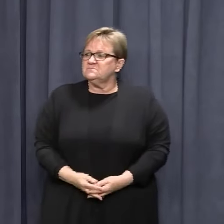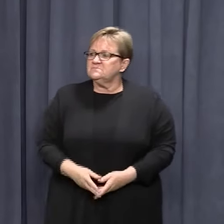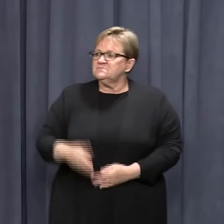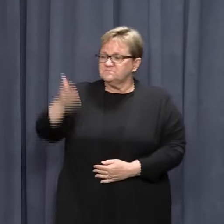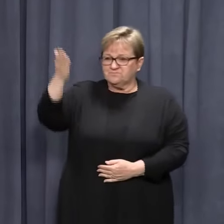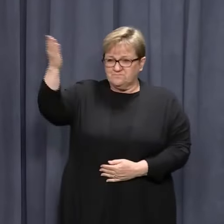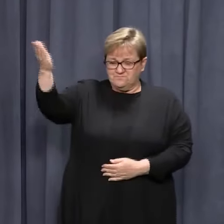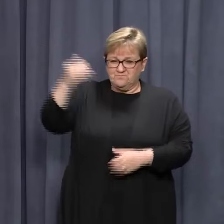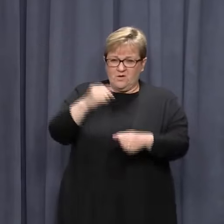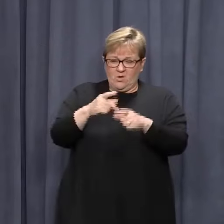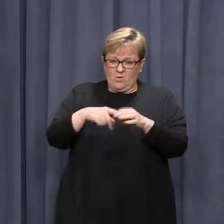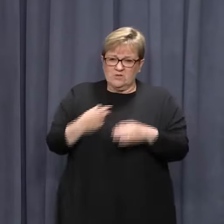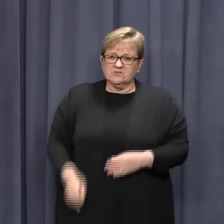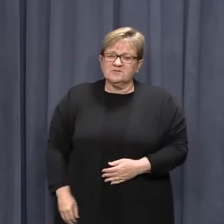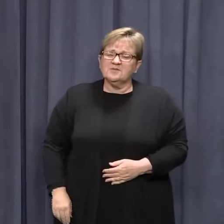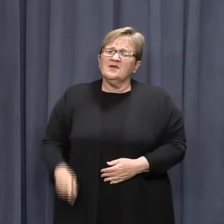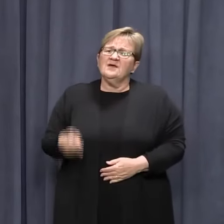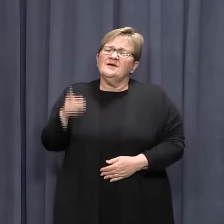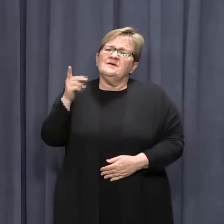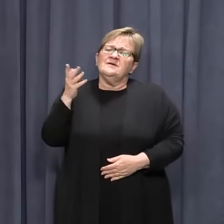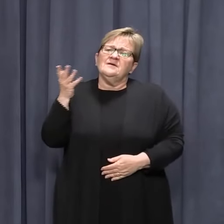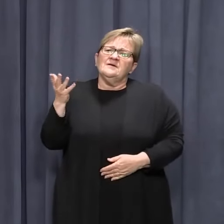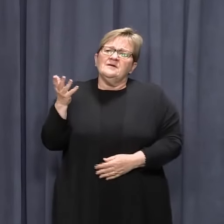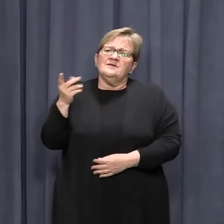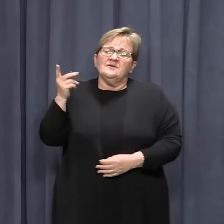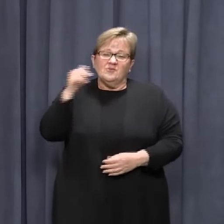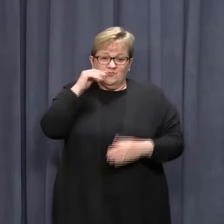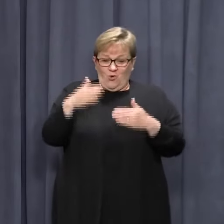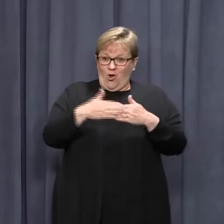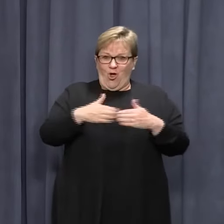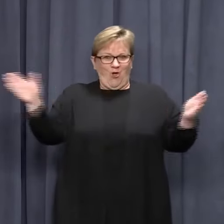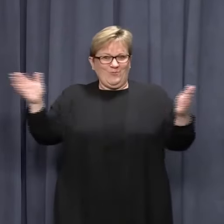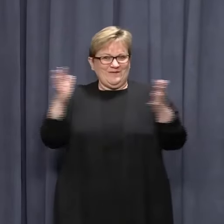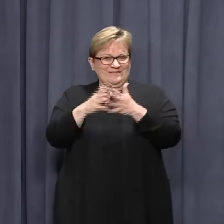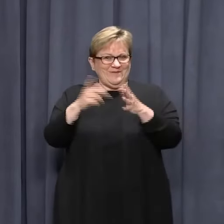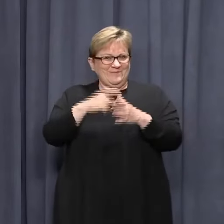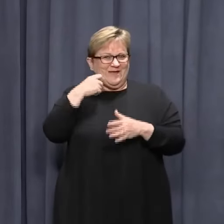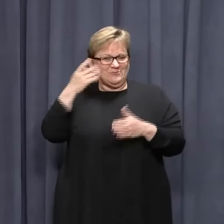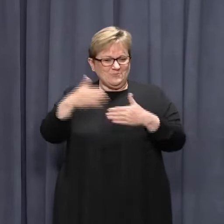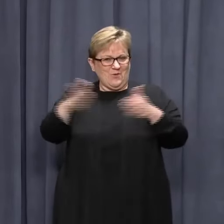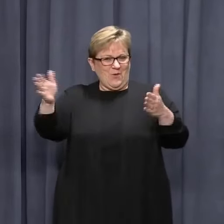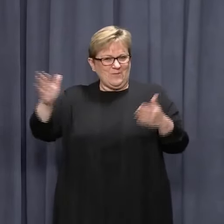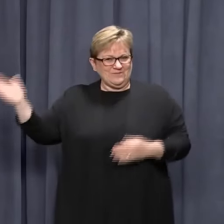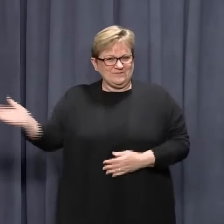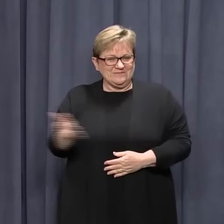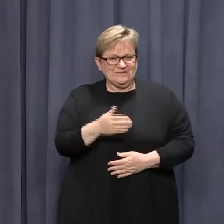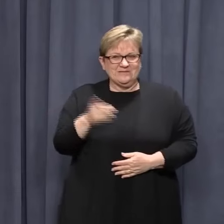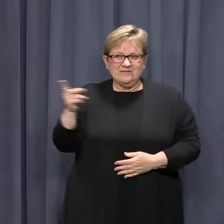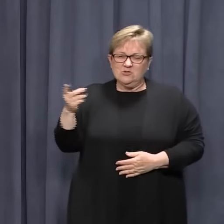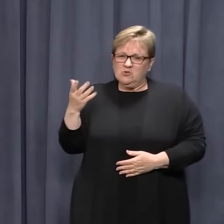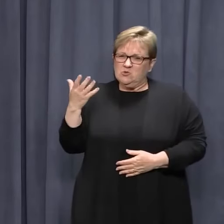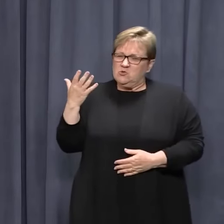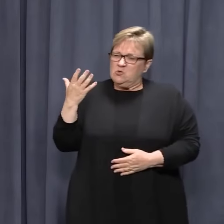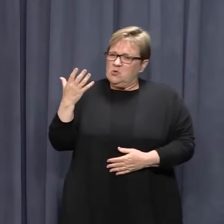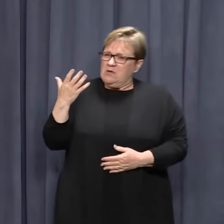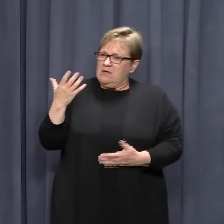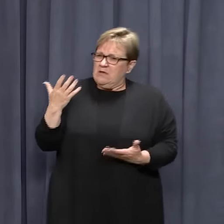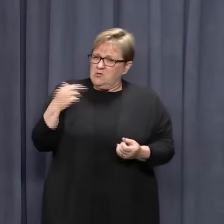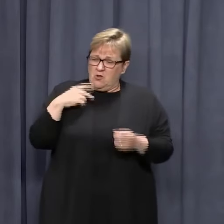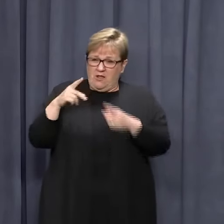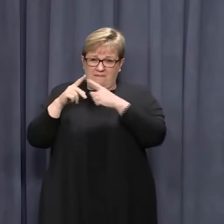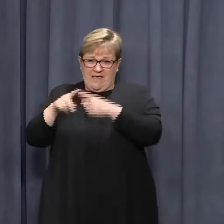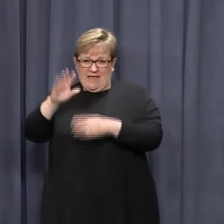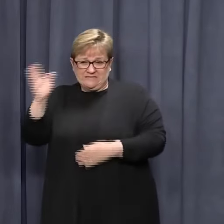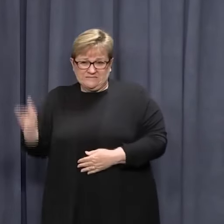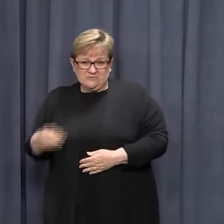Have you had any, obviously now the gates are open, any preliminary indication from the